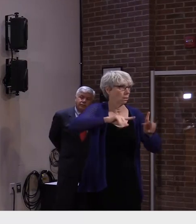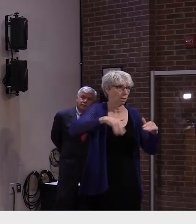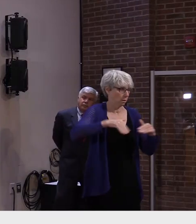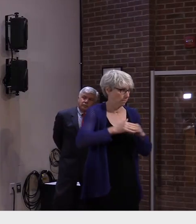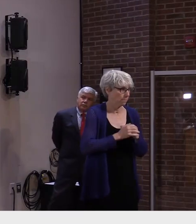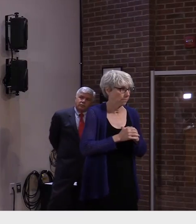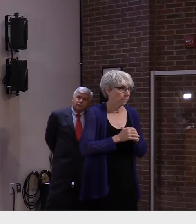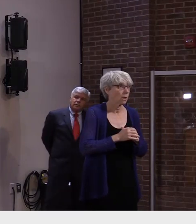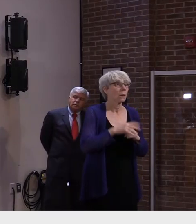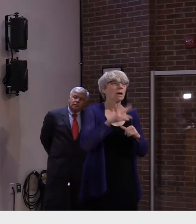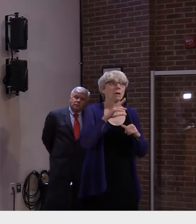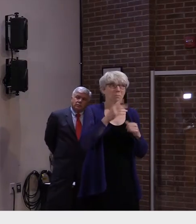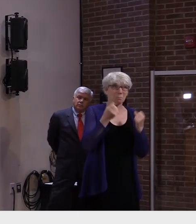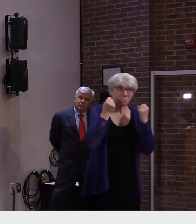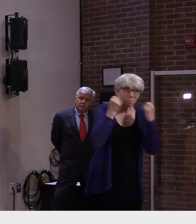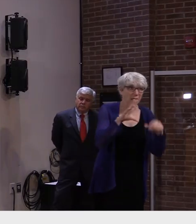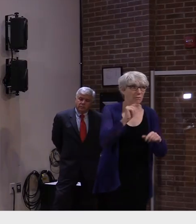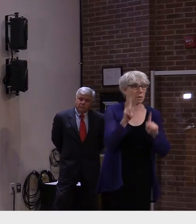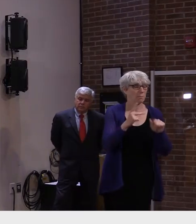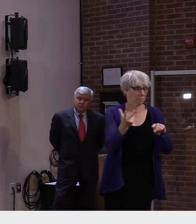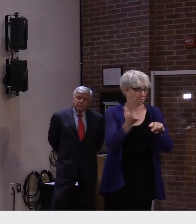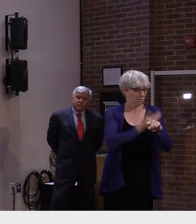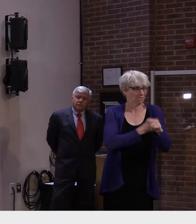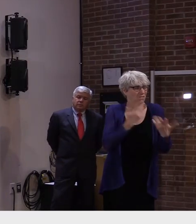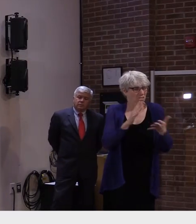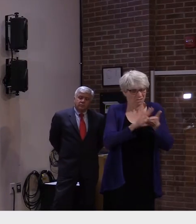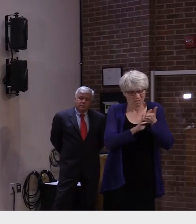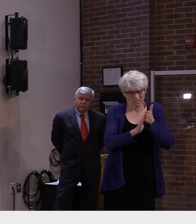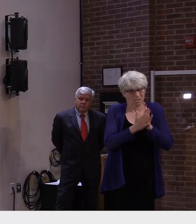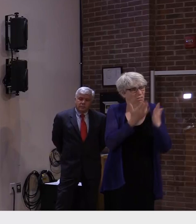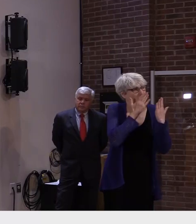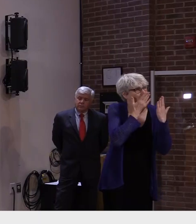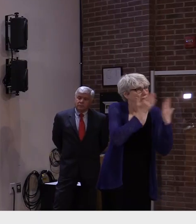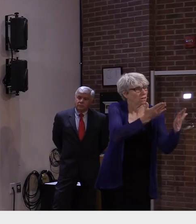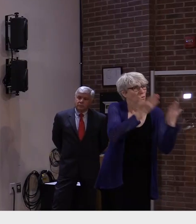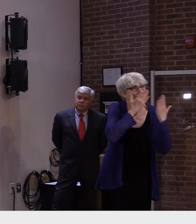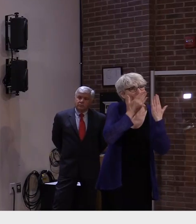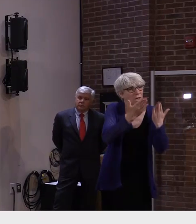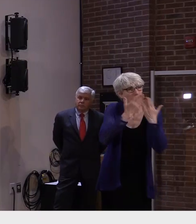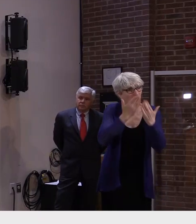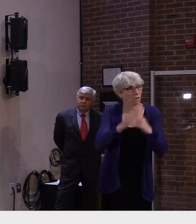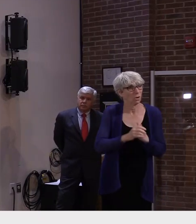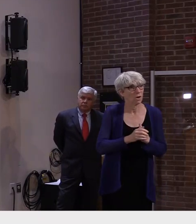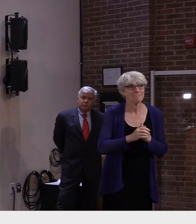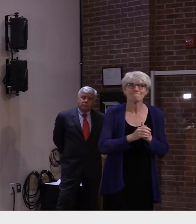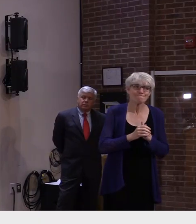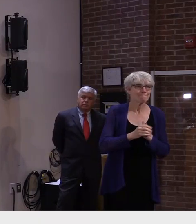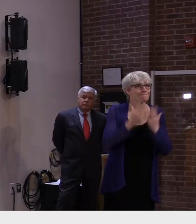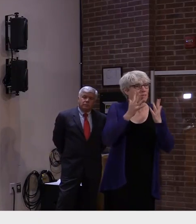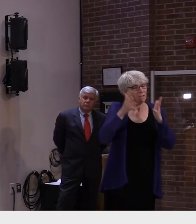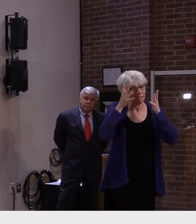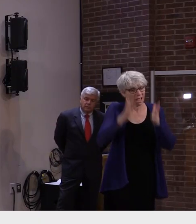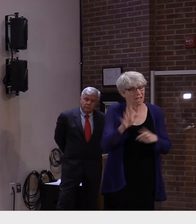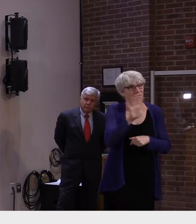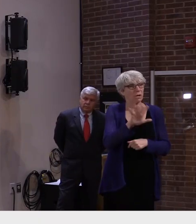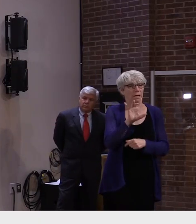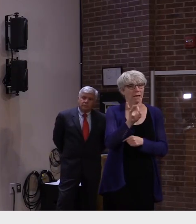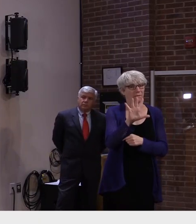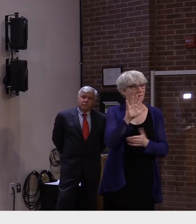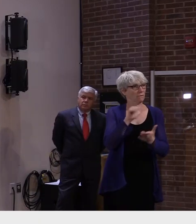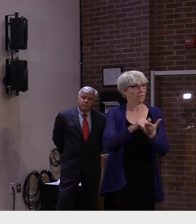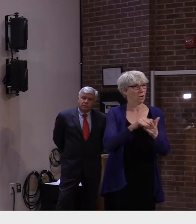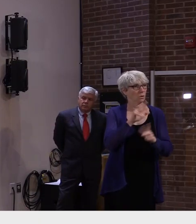and again thank you for taking that important step but there are a little over 80 000 people in the state